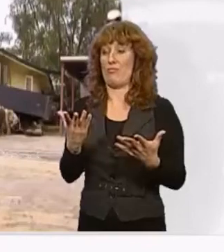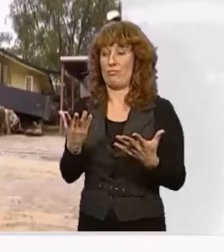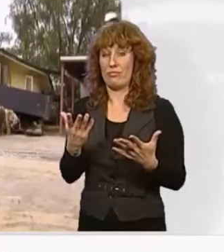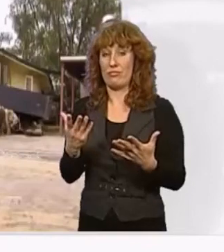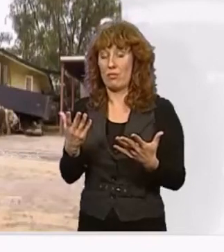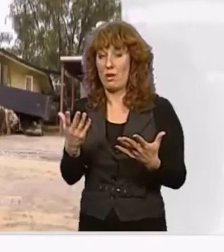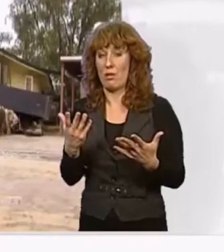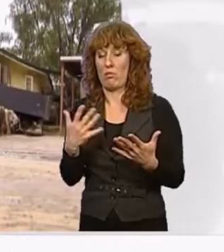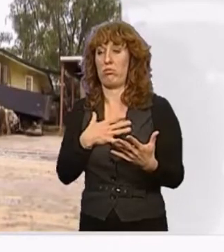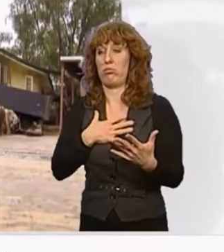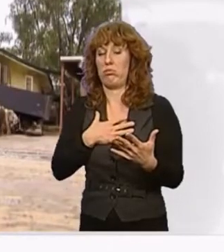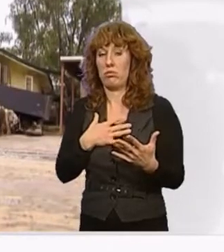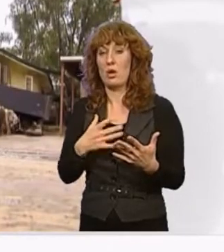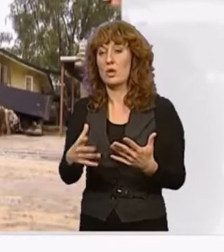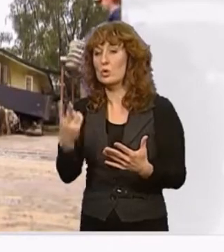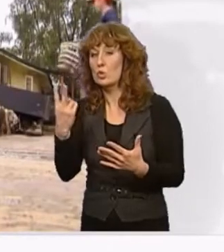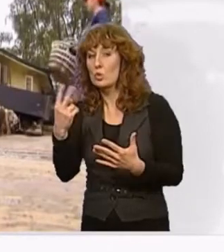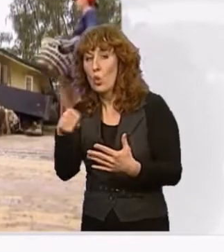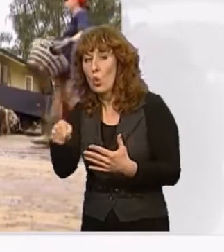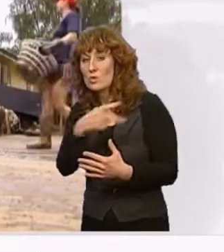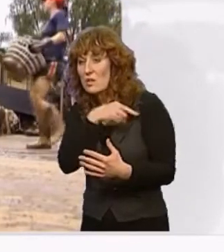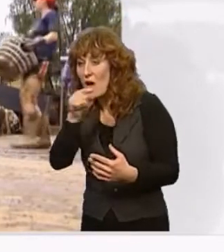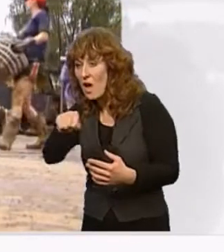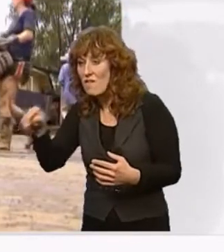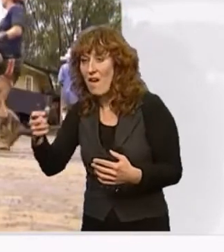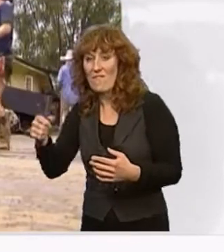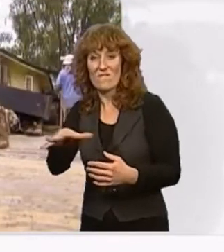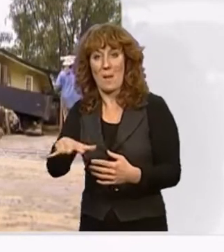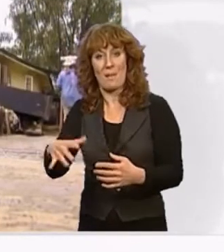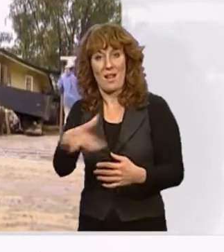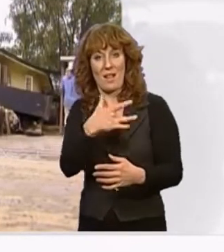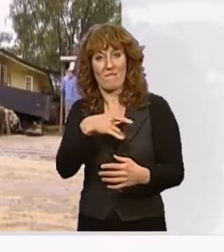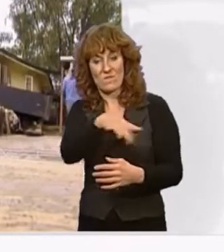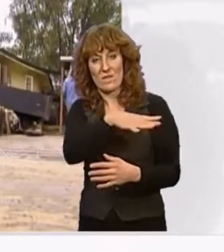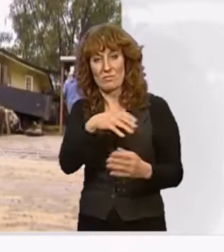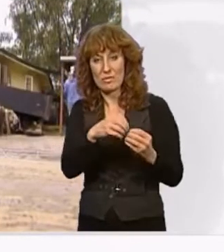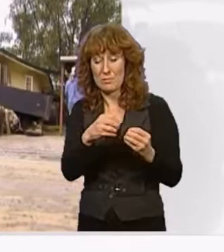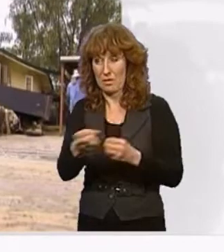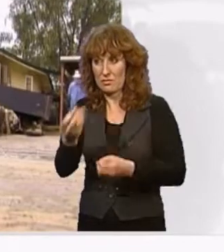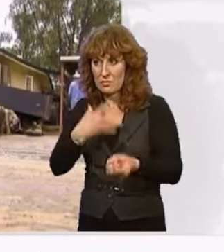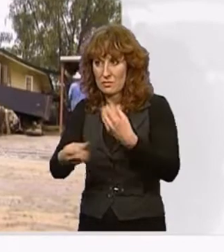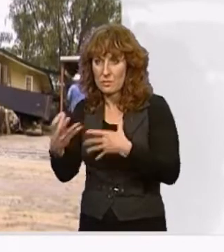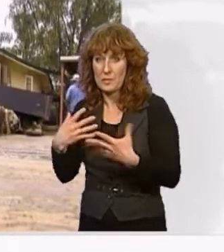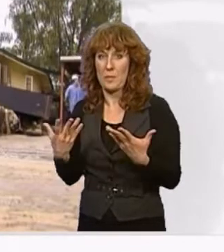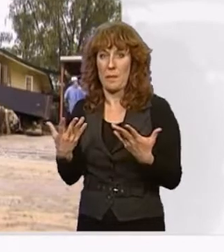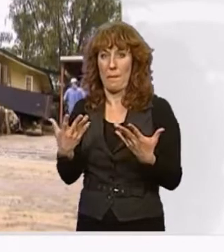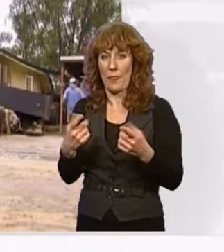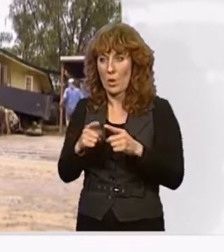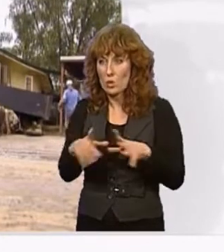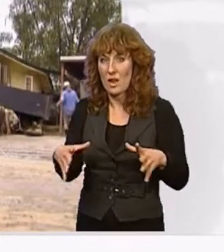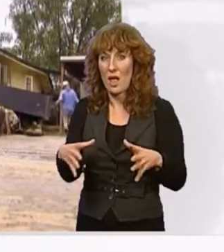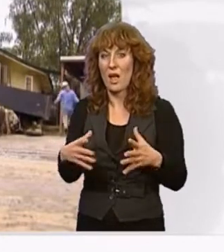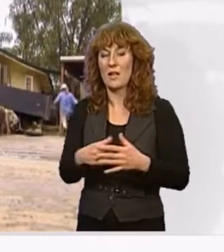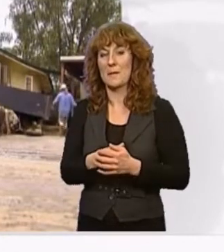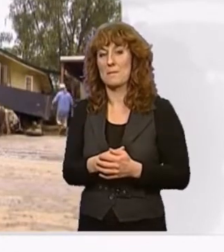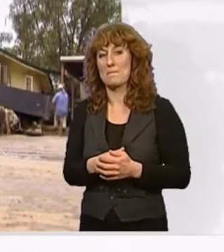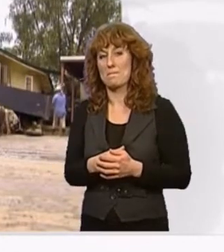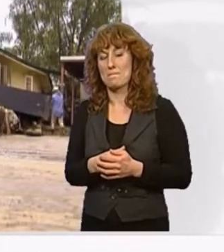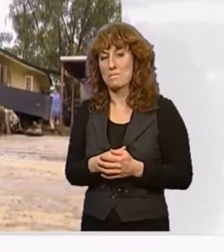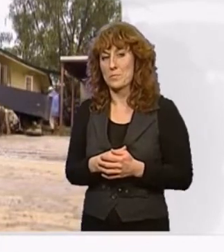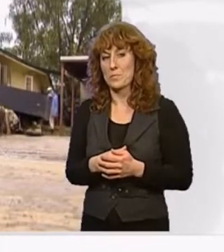At the moment, we've got family up there and they were telling about how tragic it is and seeing the little Binnison go through one of